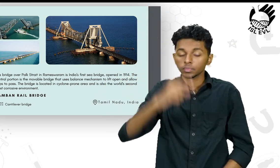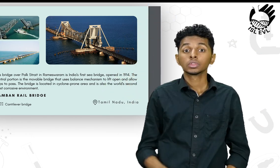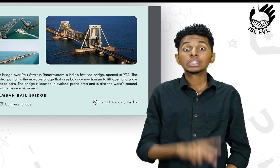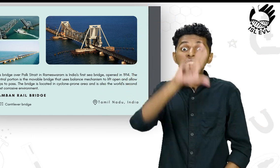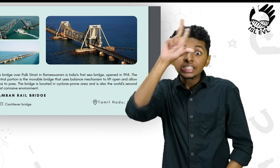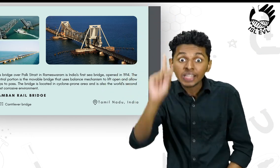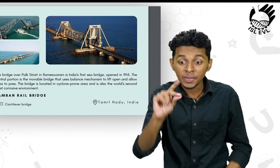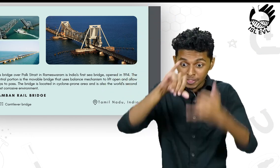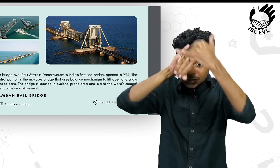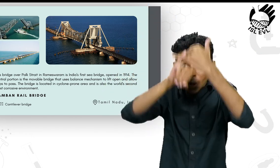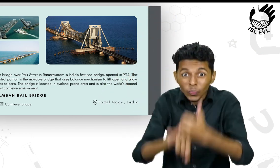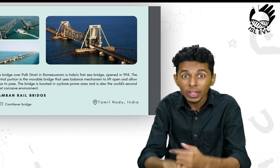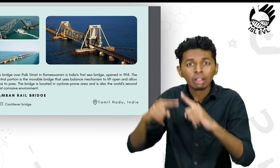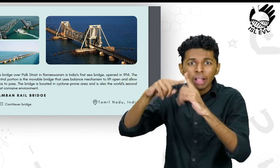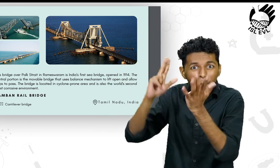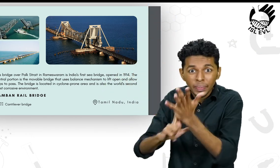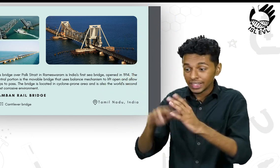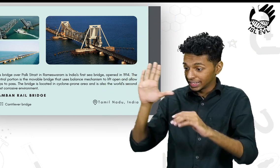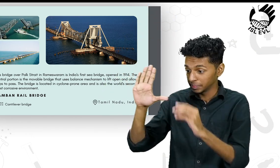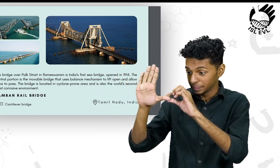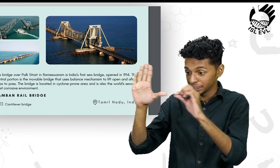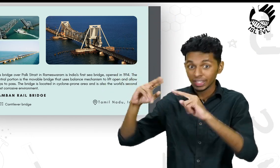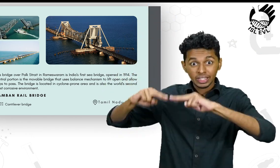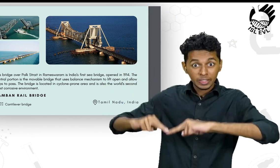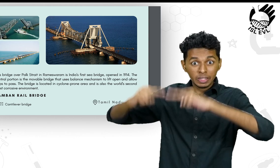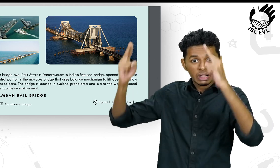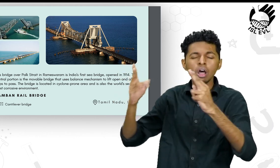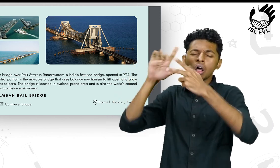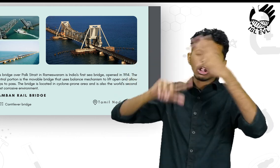the world's second most corrosive environment.